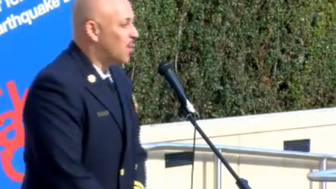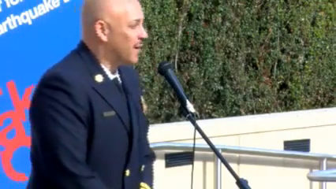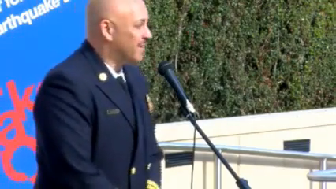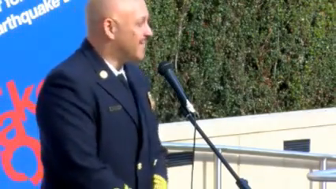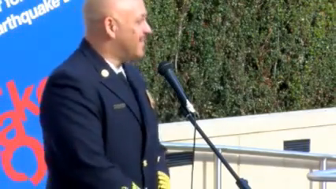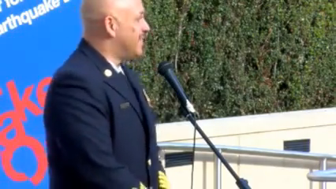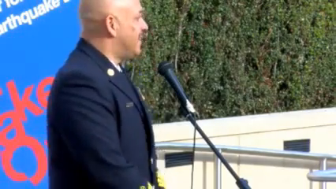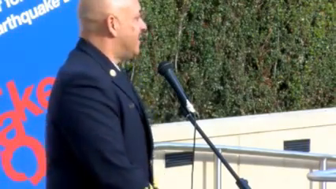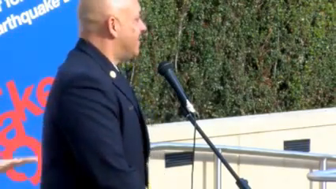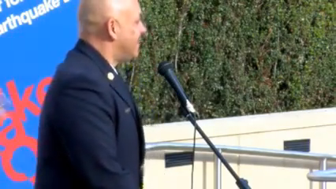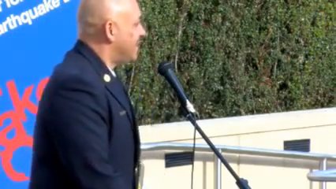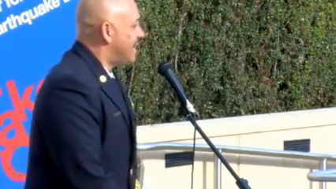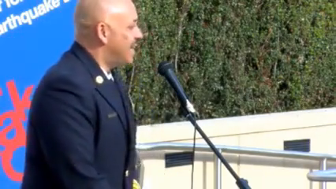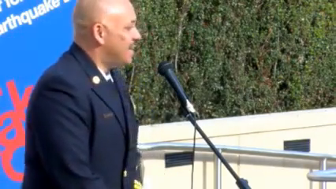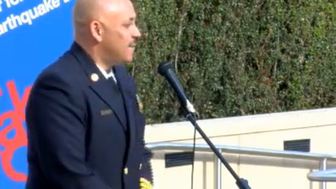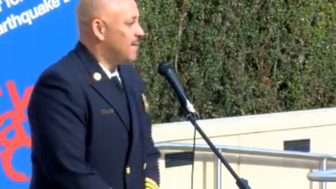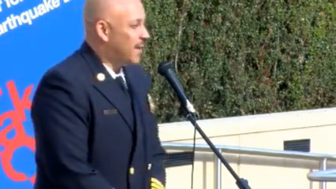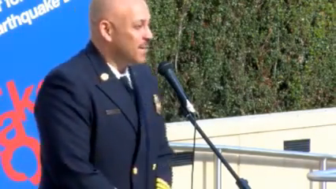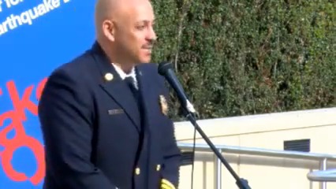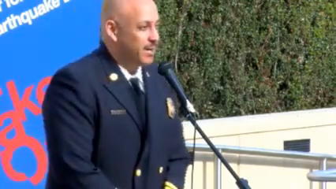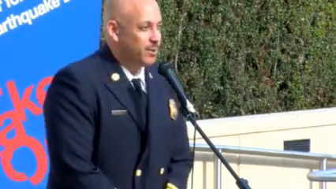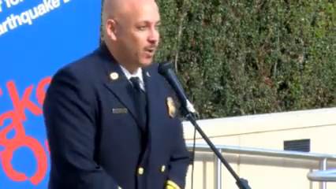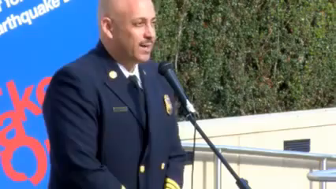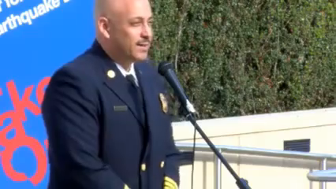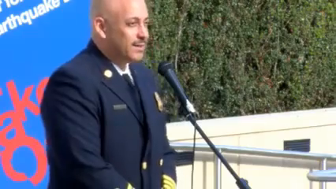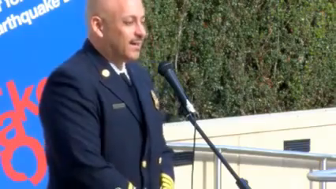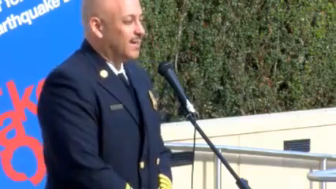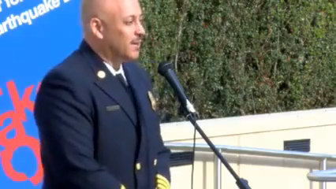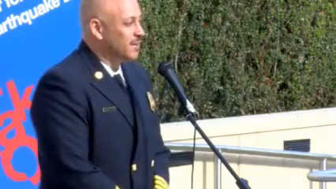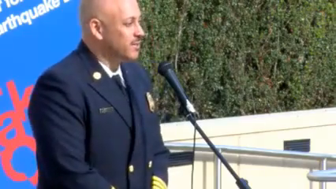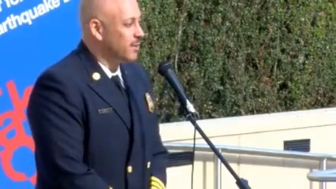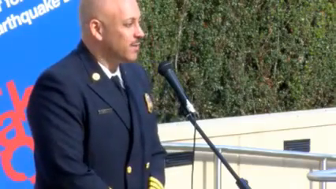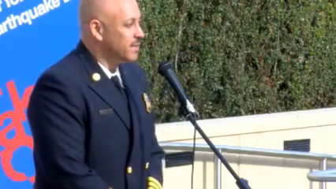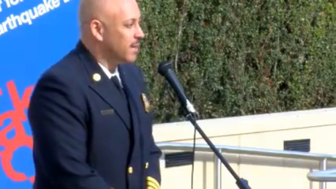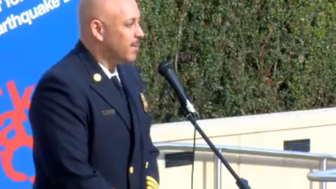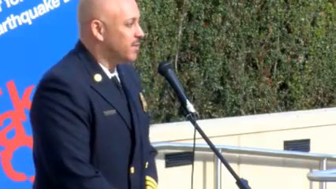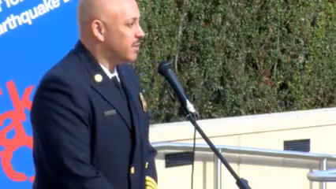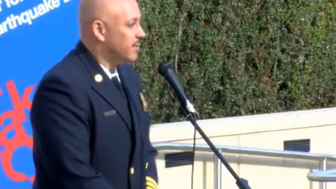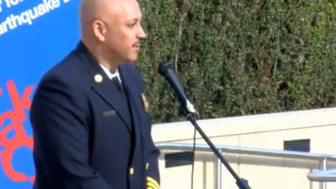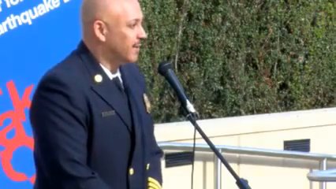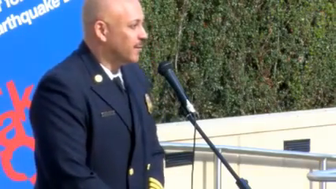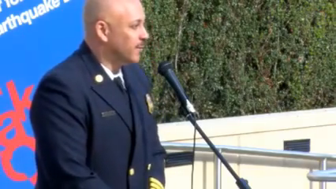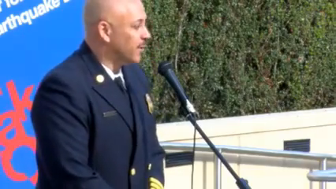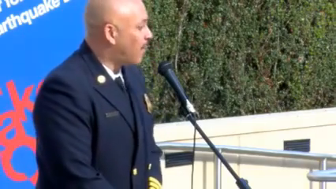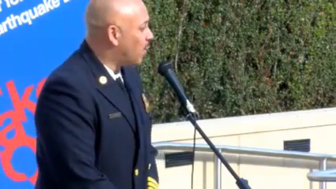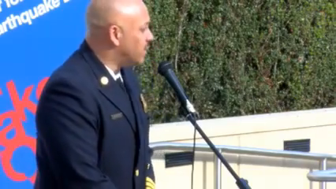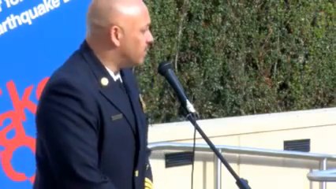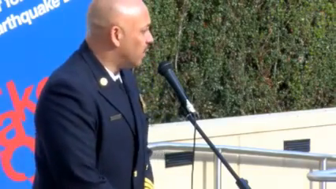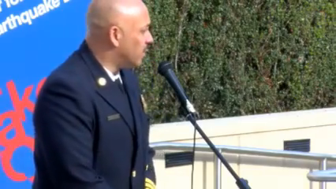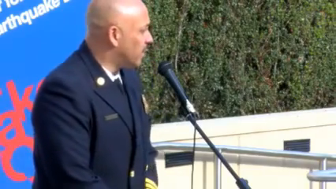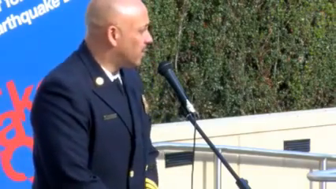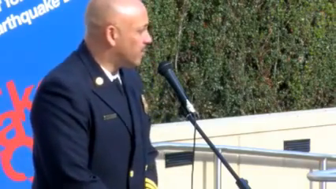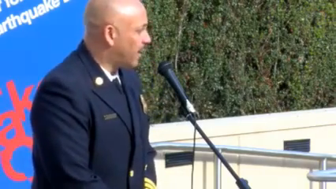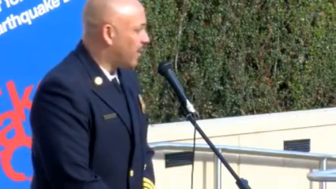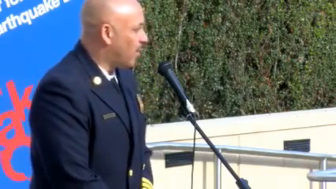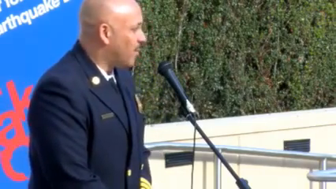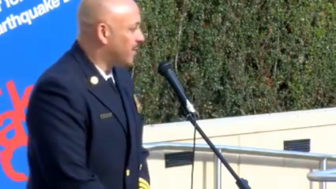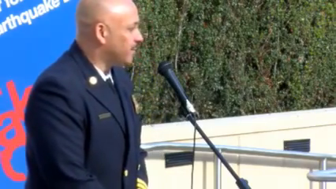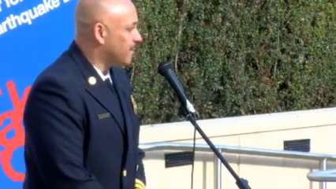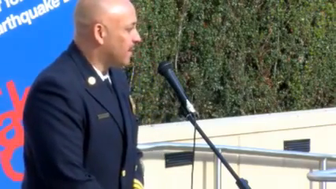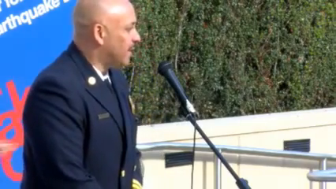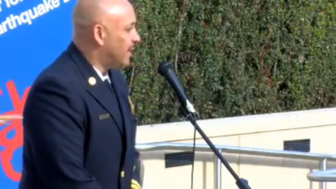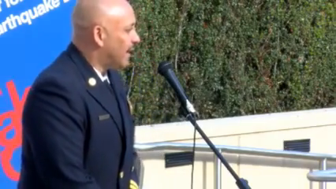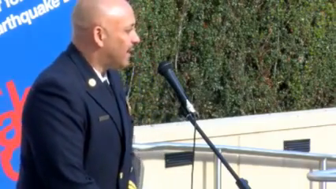Good morning. My name is Darren White. I currently serve as the Deputy Chief of the Field Operations Bureau with the Oakland Fire